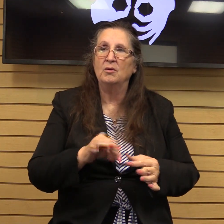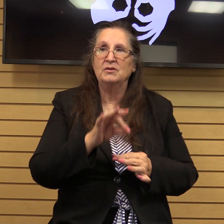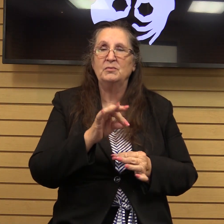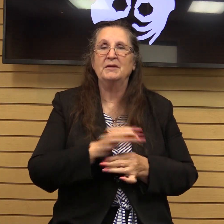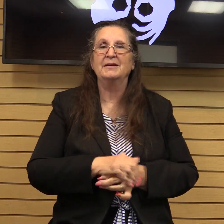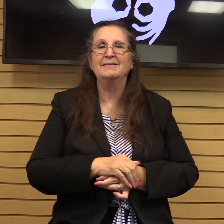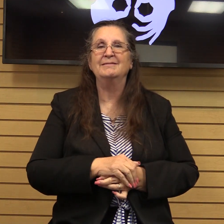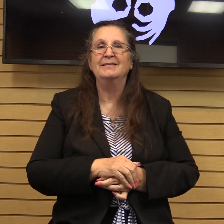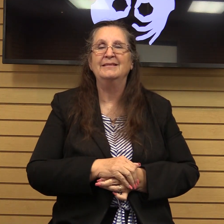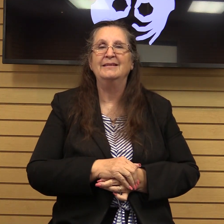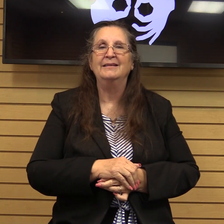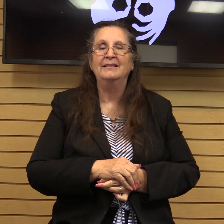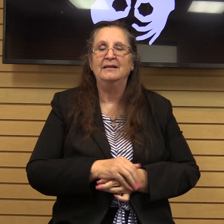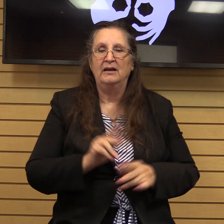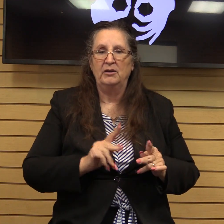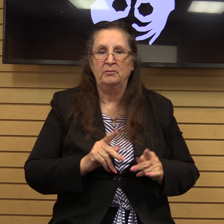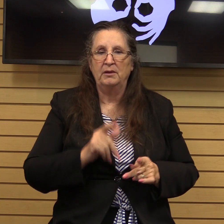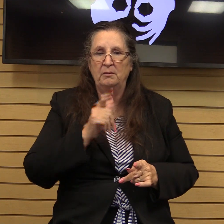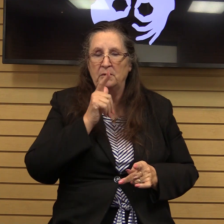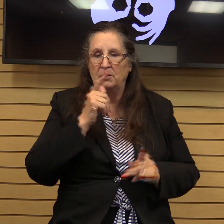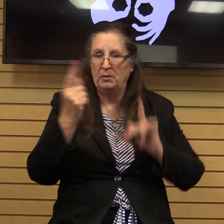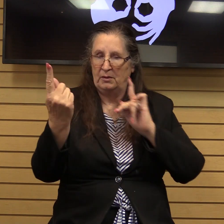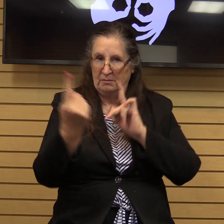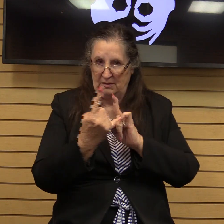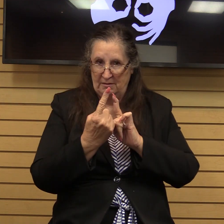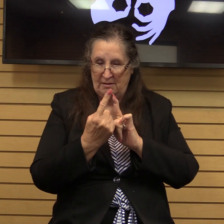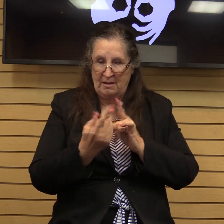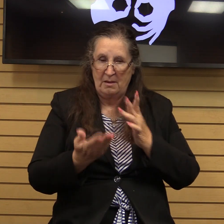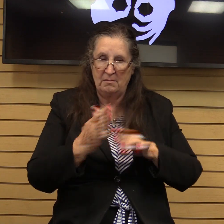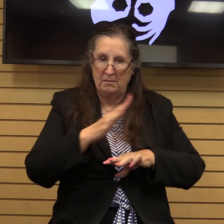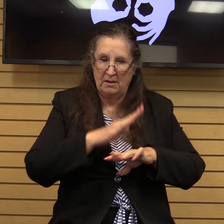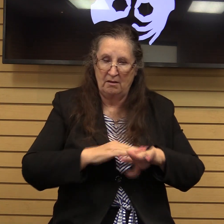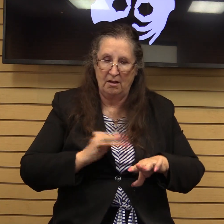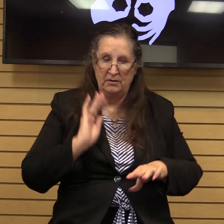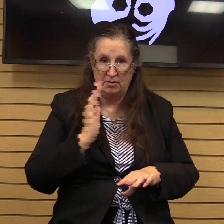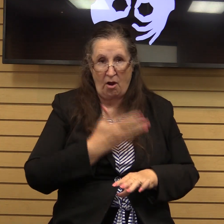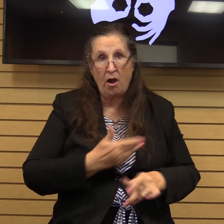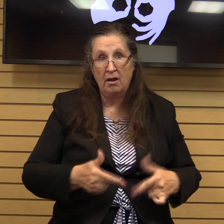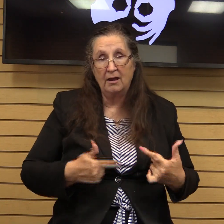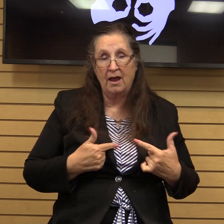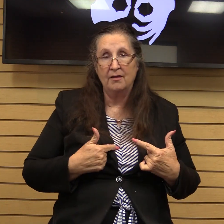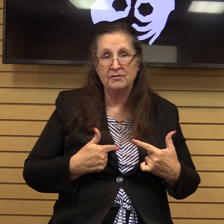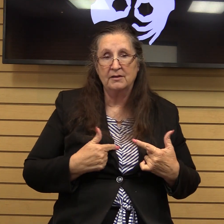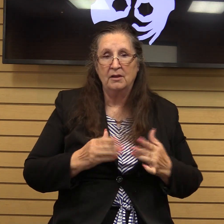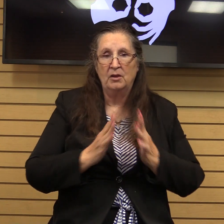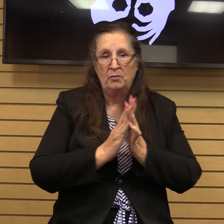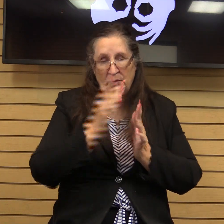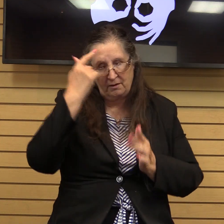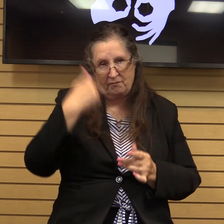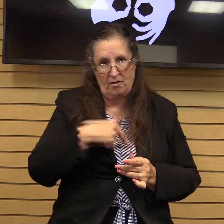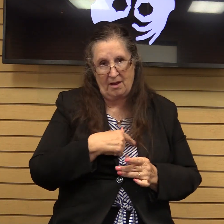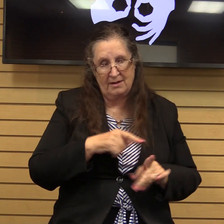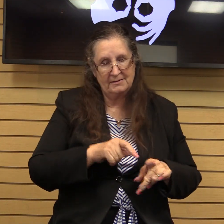and those who cross our paths may be called into our lives to be praying for us in the same manner